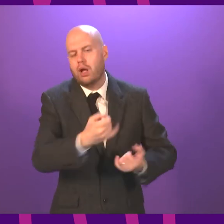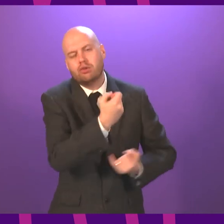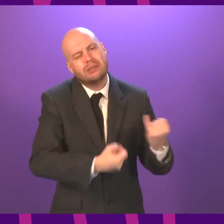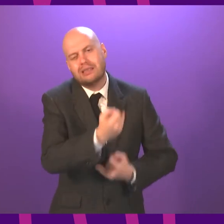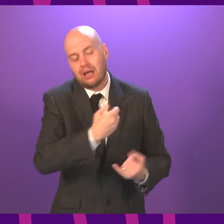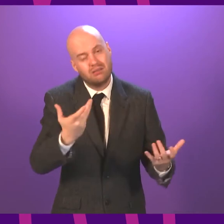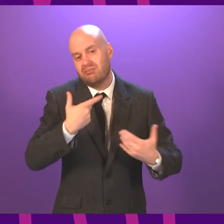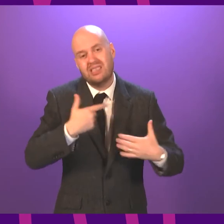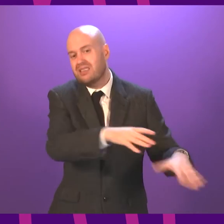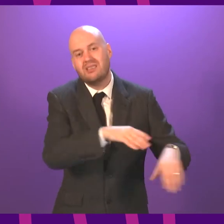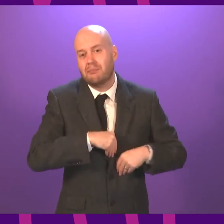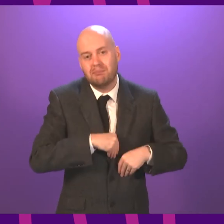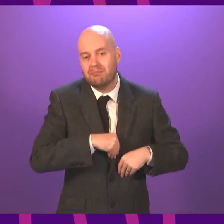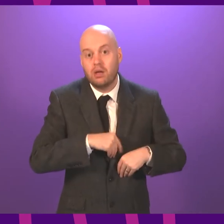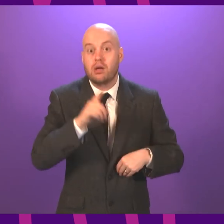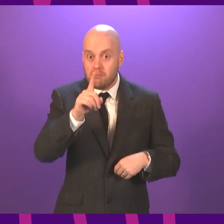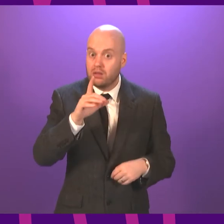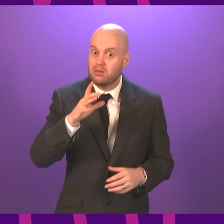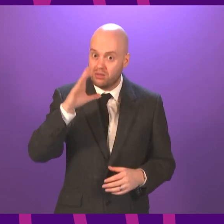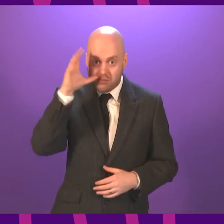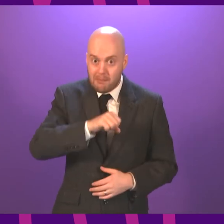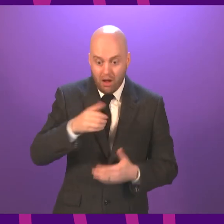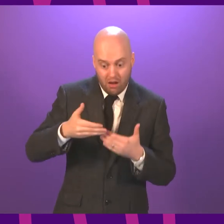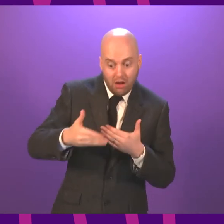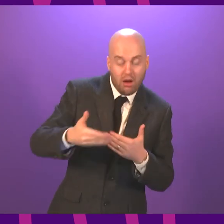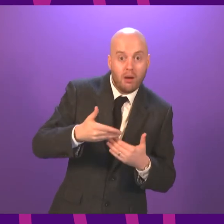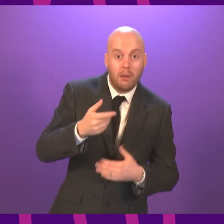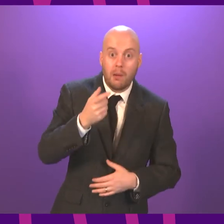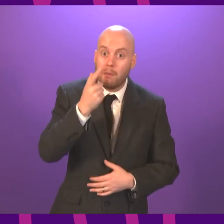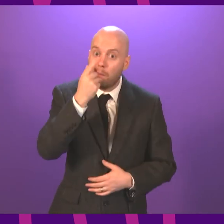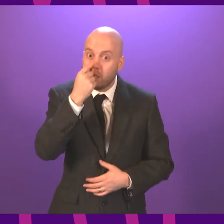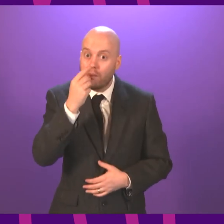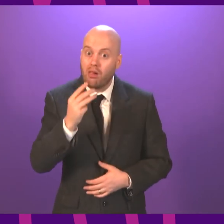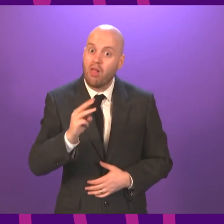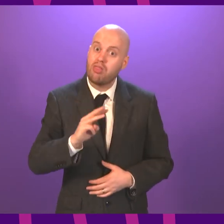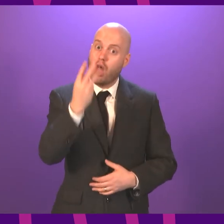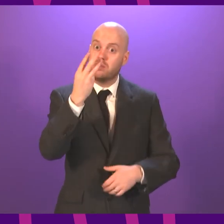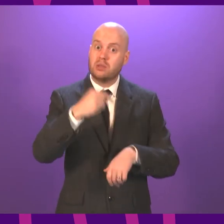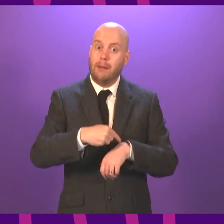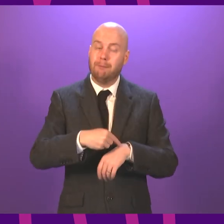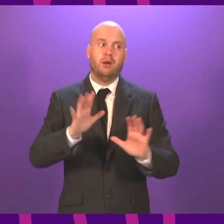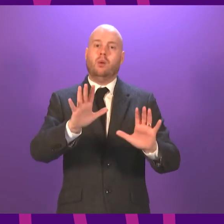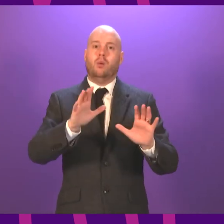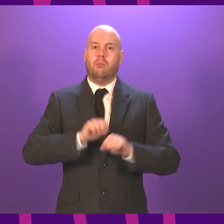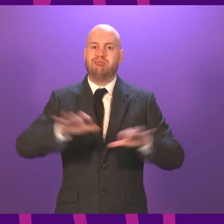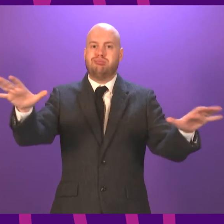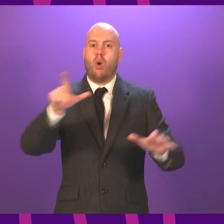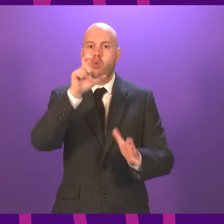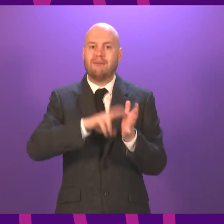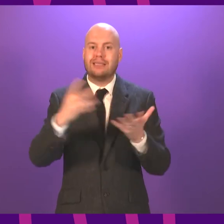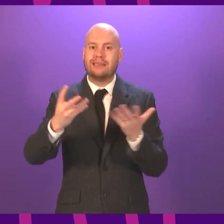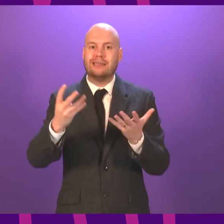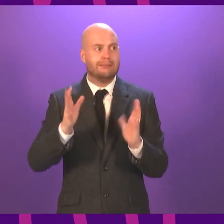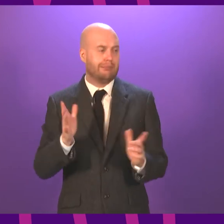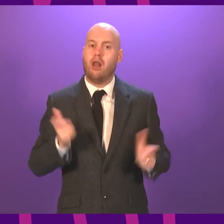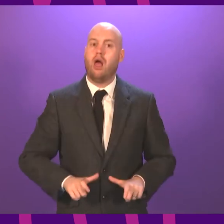in the foothills of a third wave of this virus. So that's my – not just my focus, that's my responsibility as First Minister.